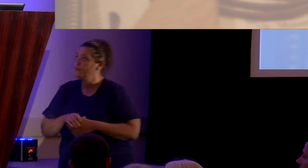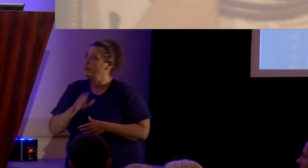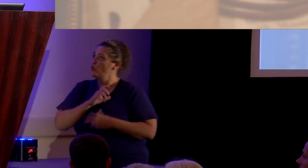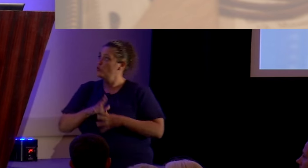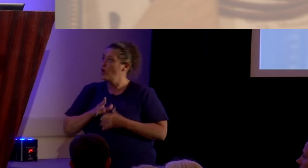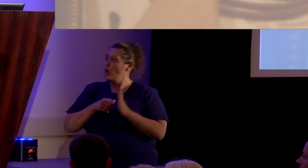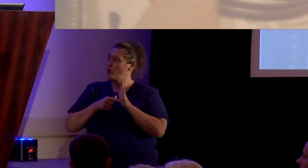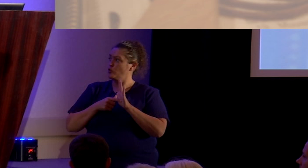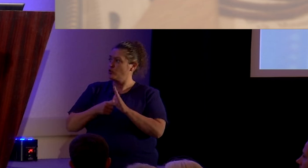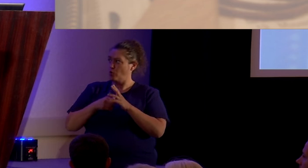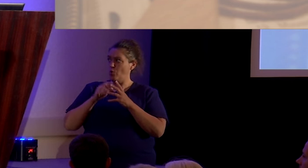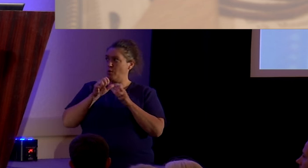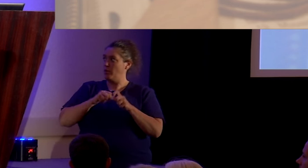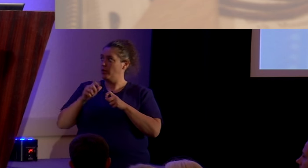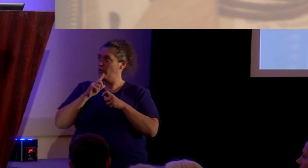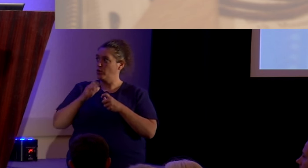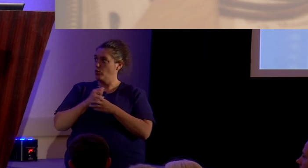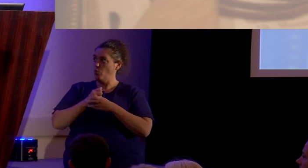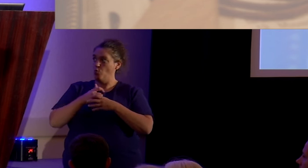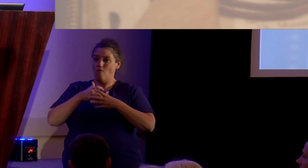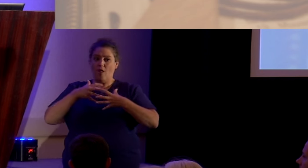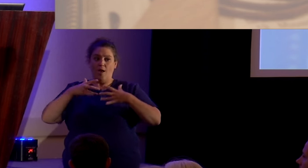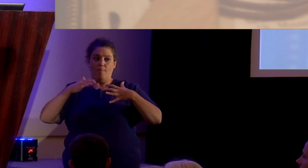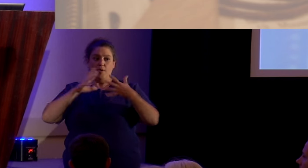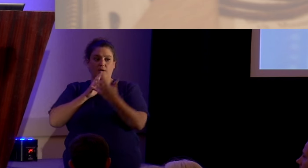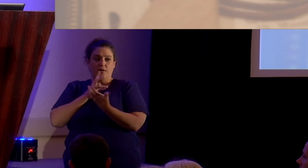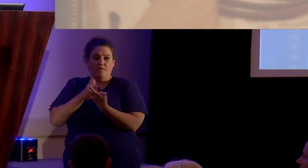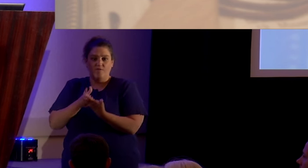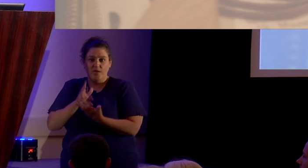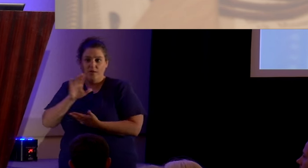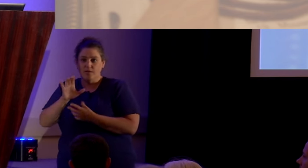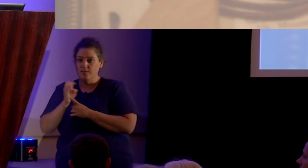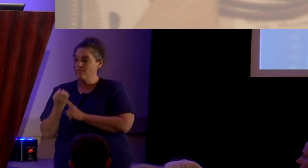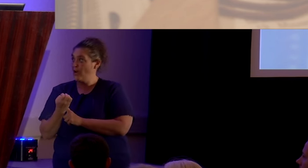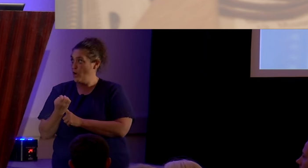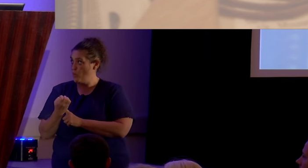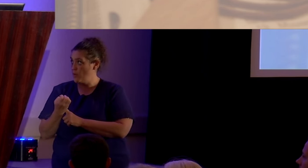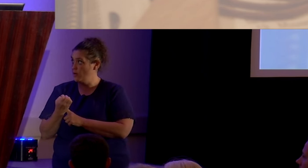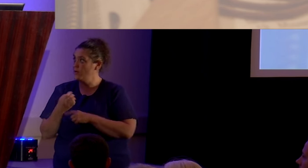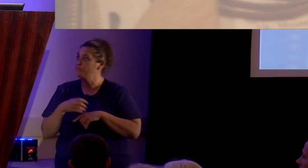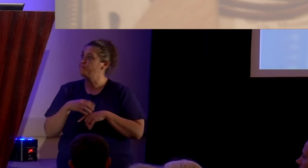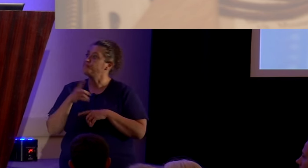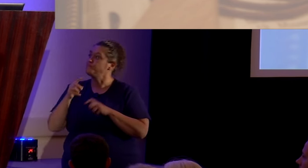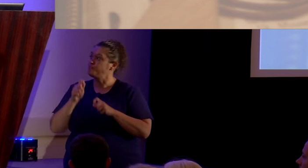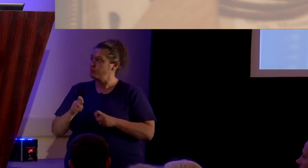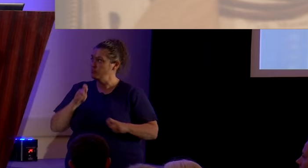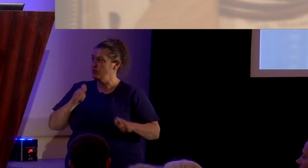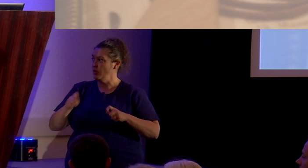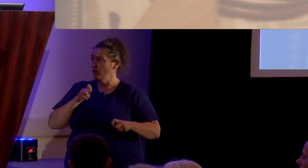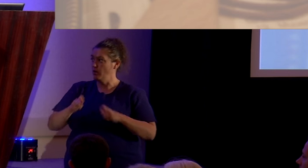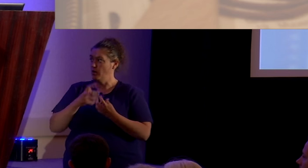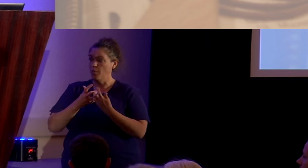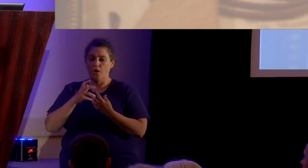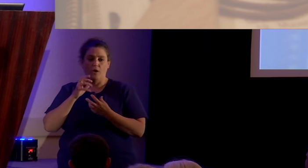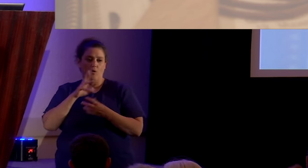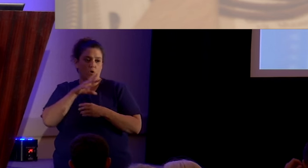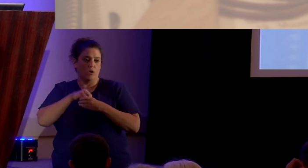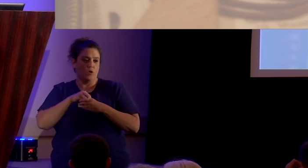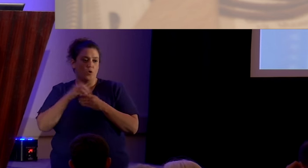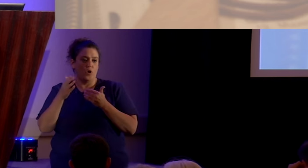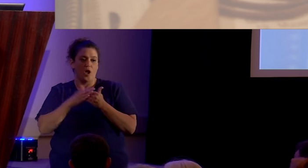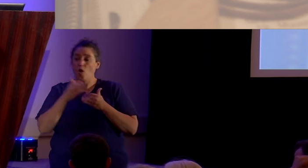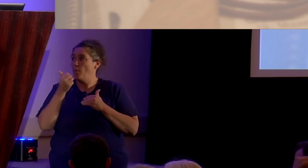capacity to multiply and morph to fit its environment. It can accommodate or integrate almost